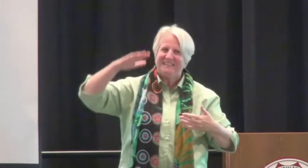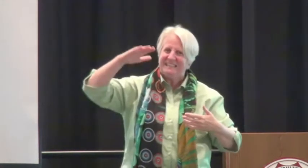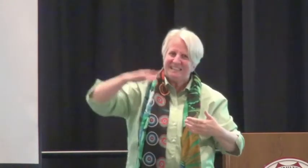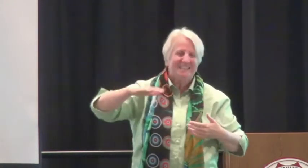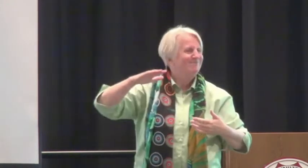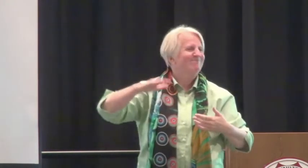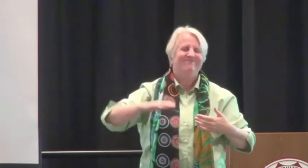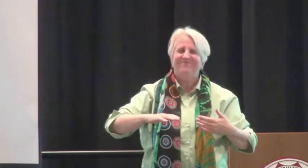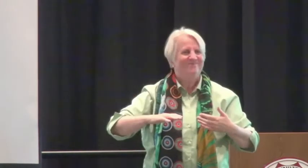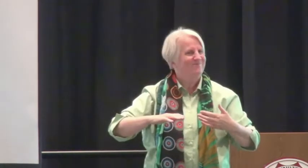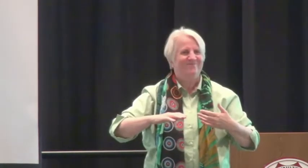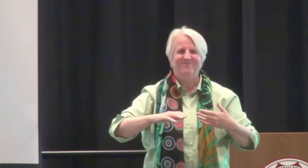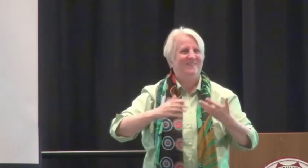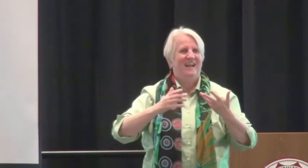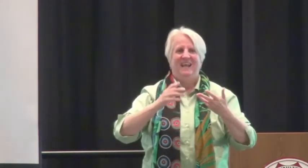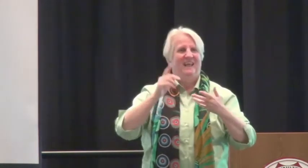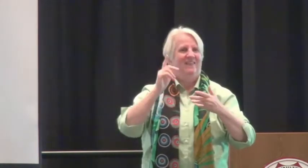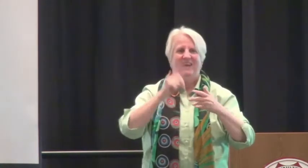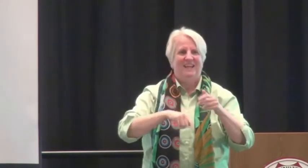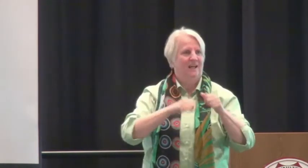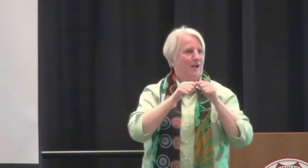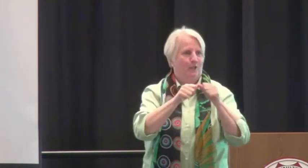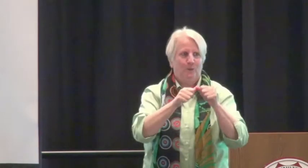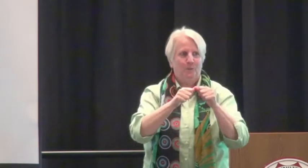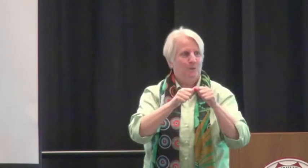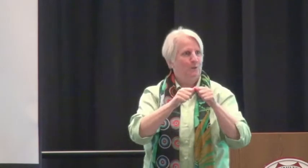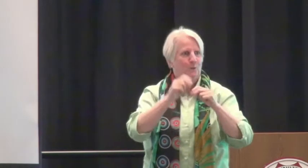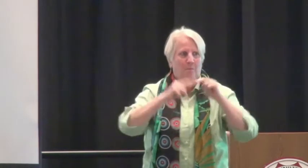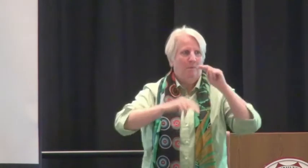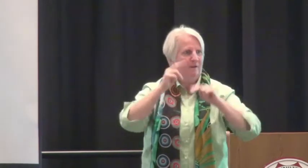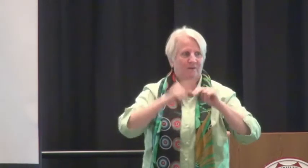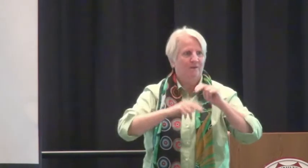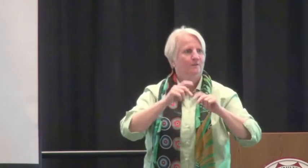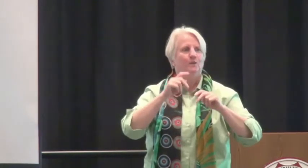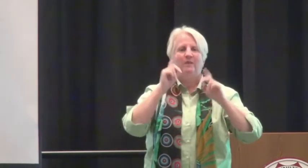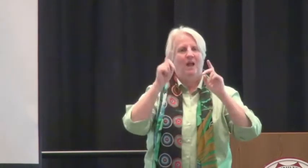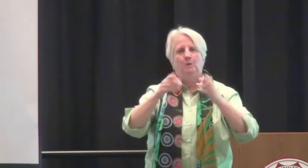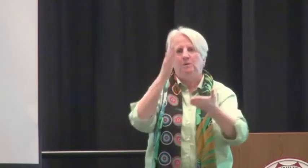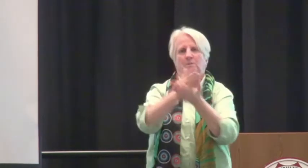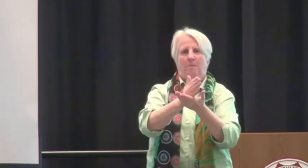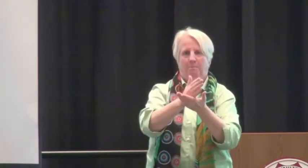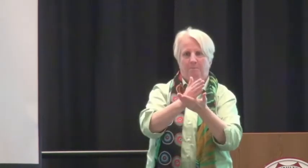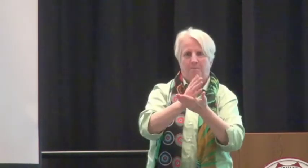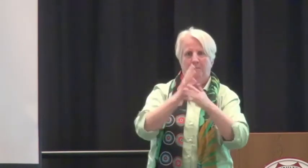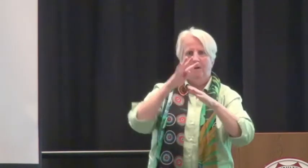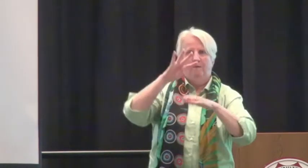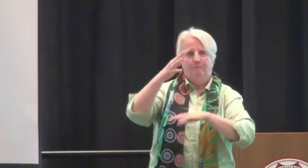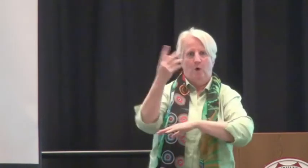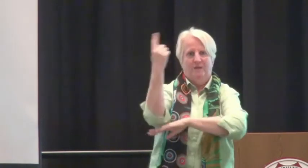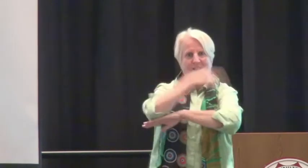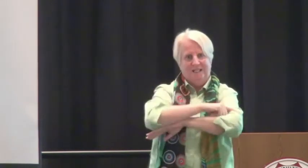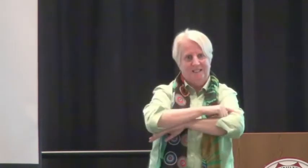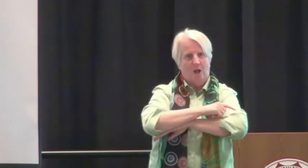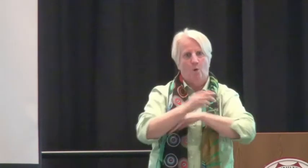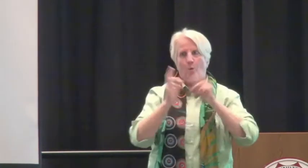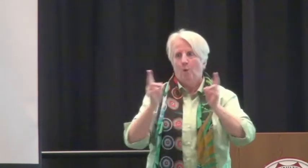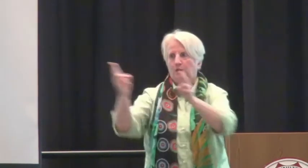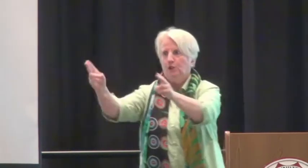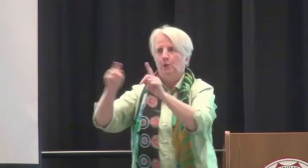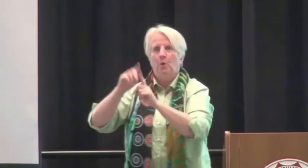So as we saw that she would not recover from this accident, they decided to remove life support on the